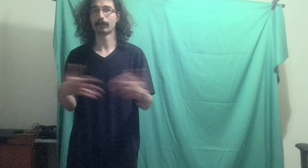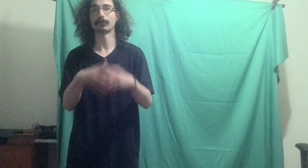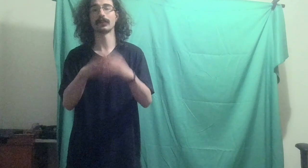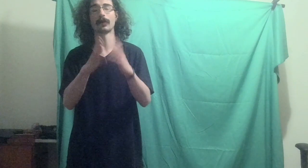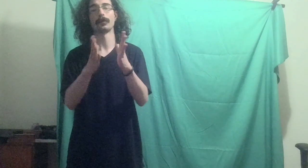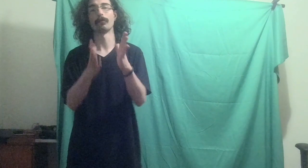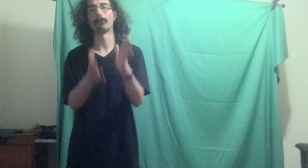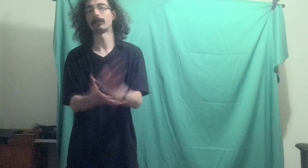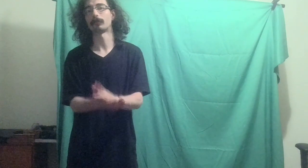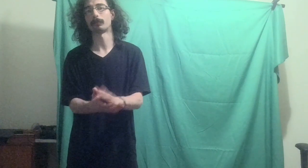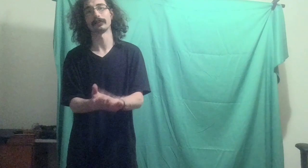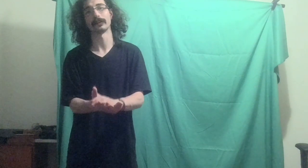that would be much appreciated.